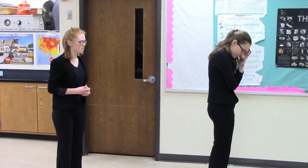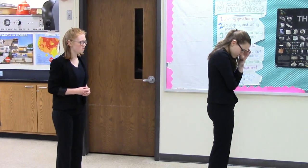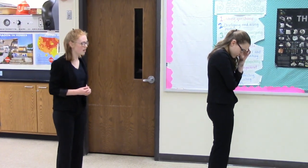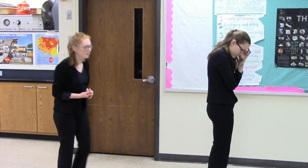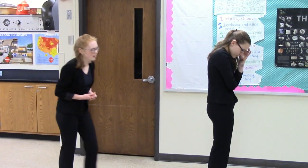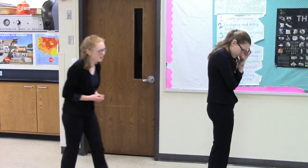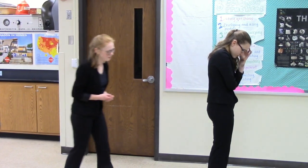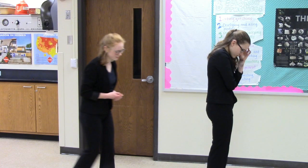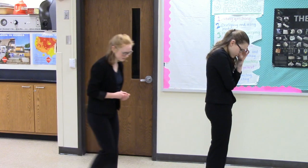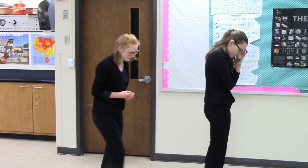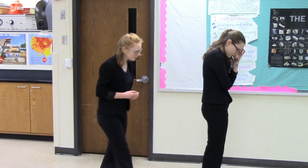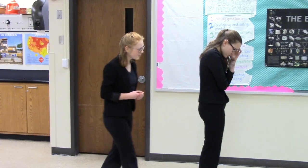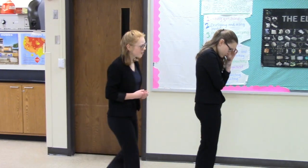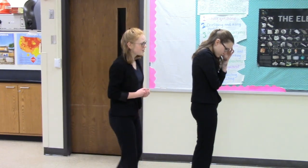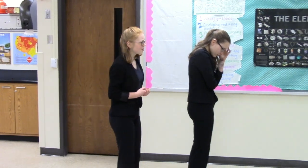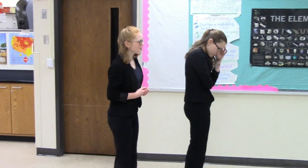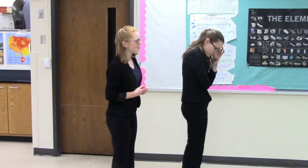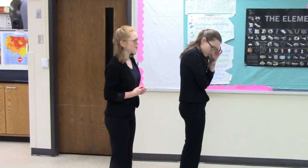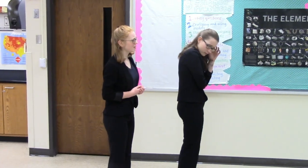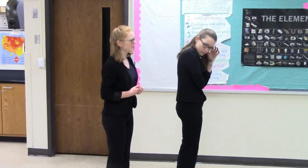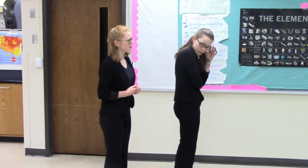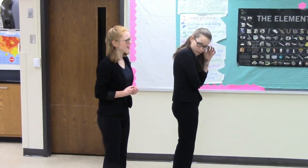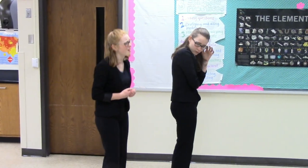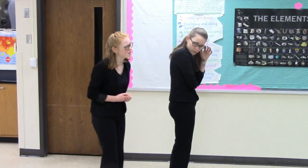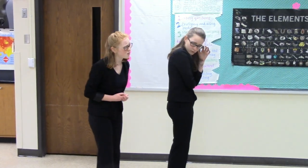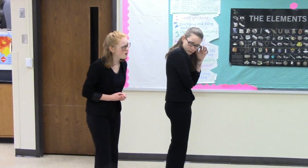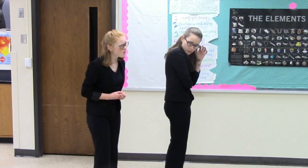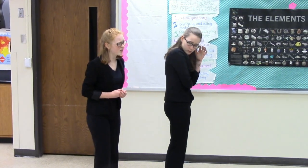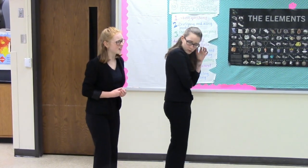Well, um, I left the car running.